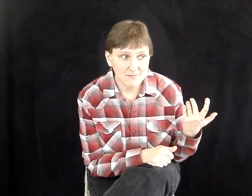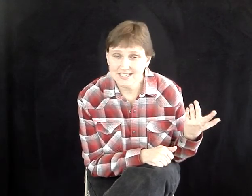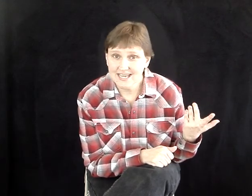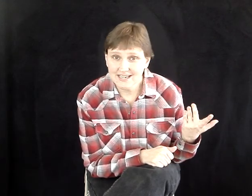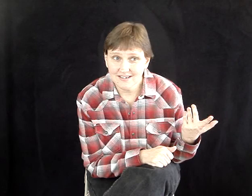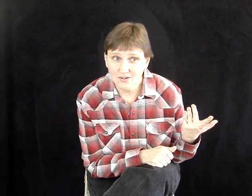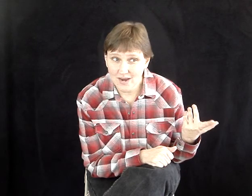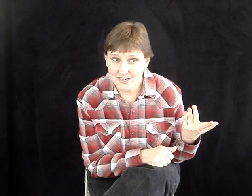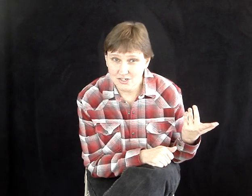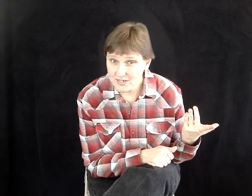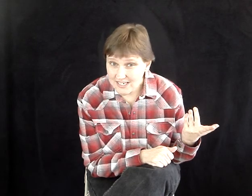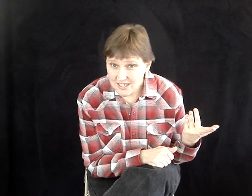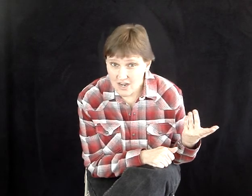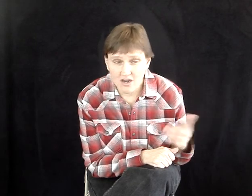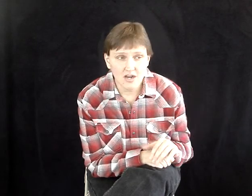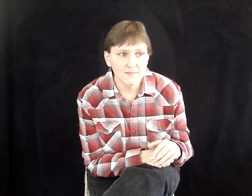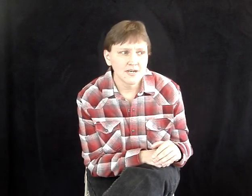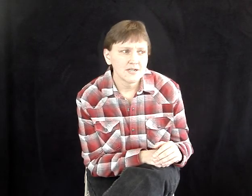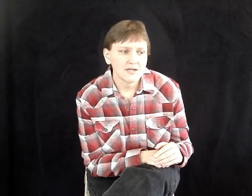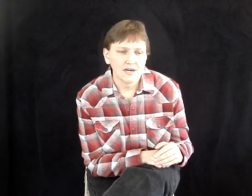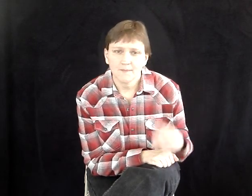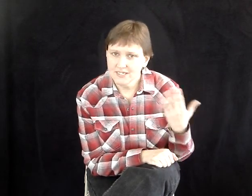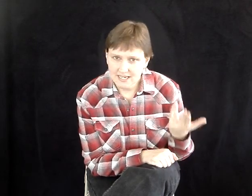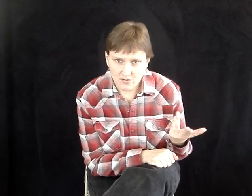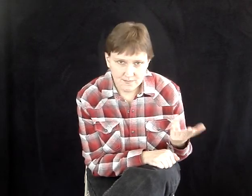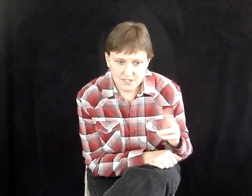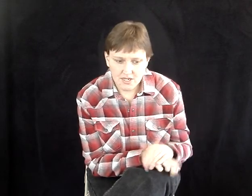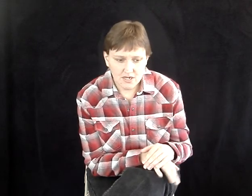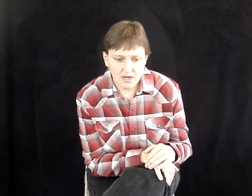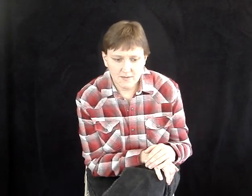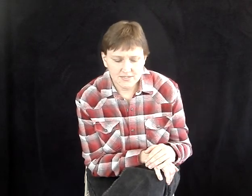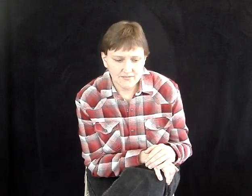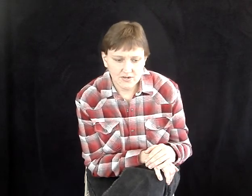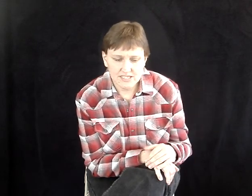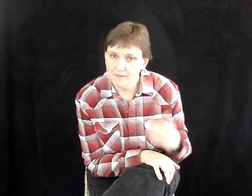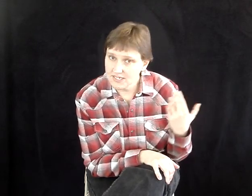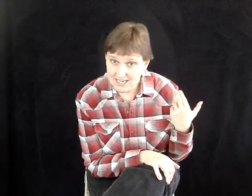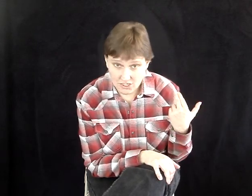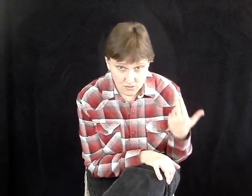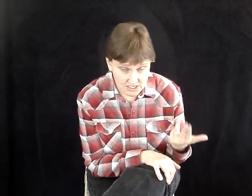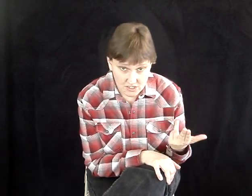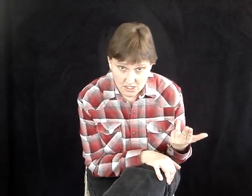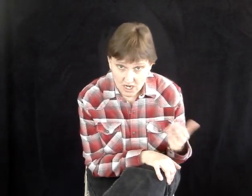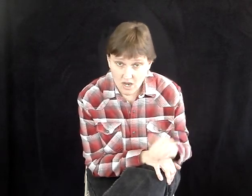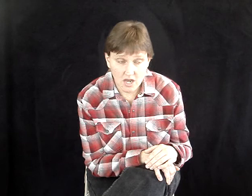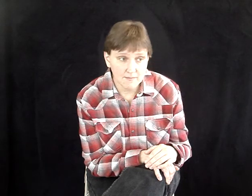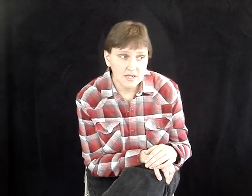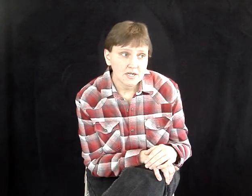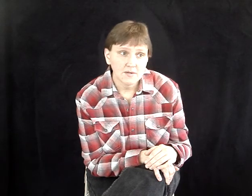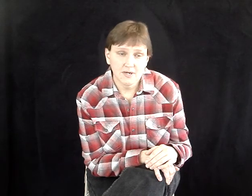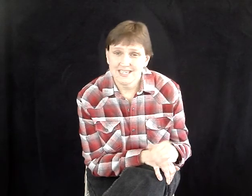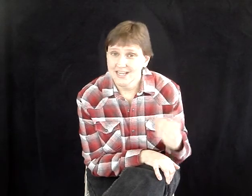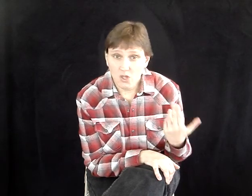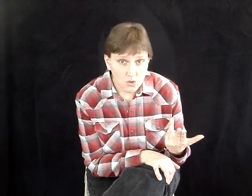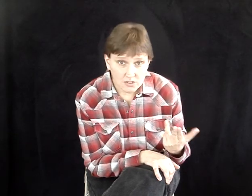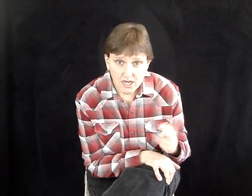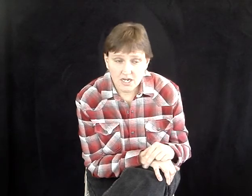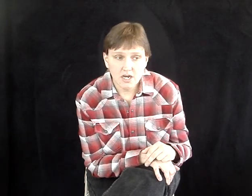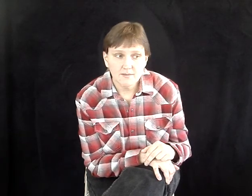MontanaGrandJury.com, MontanaCorruption.com, as I've already said, MontanaJudicial.com, MontanaLocal.com,